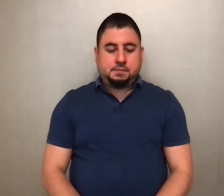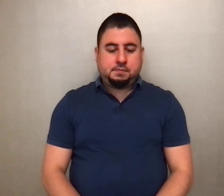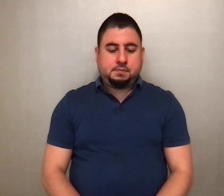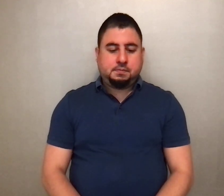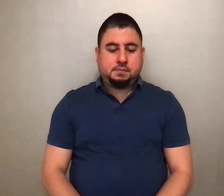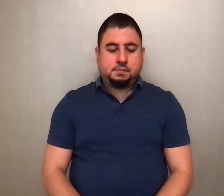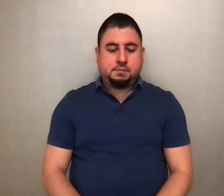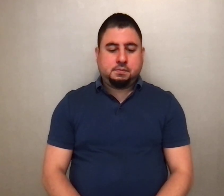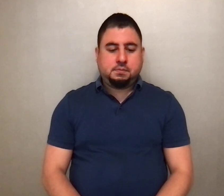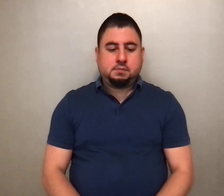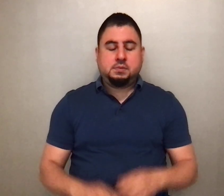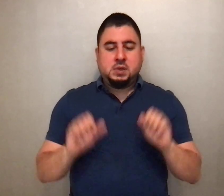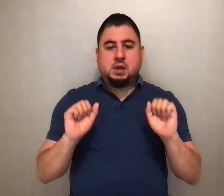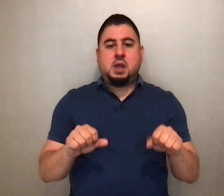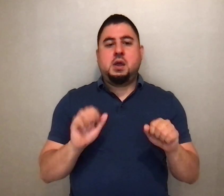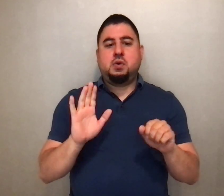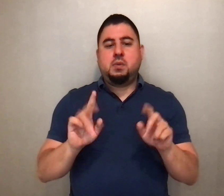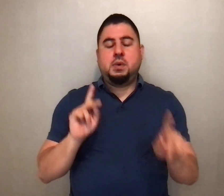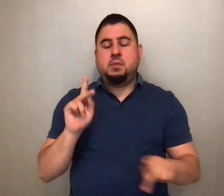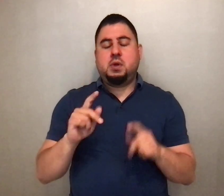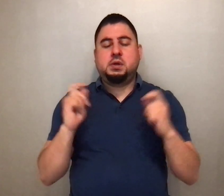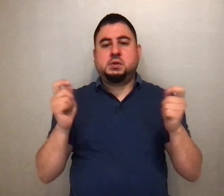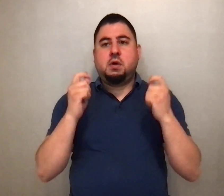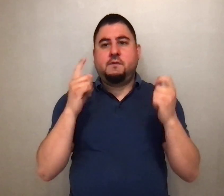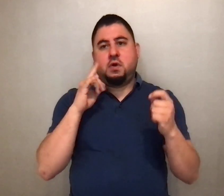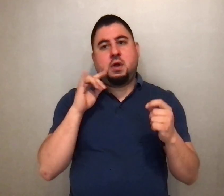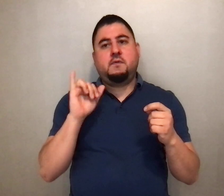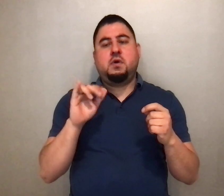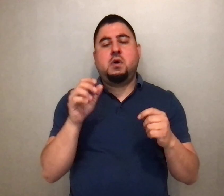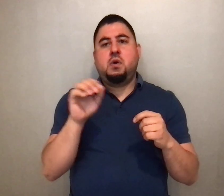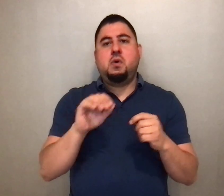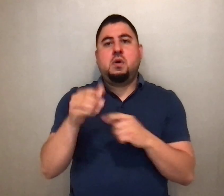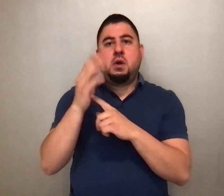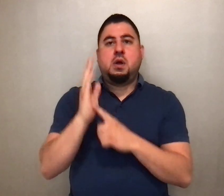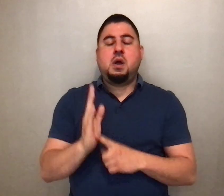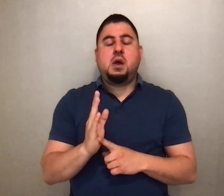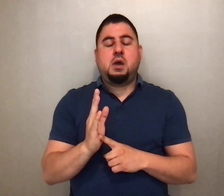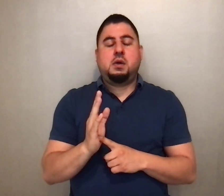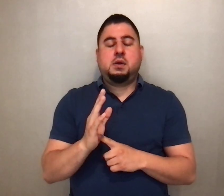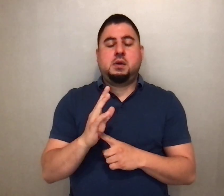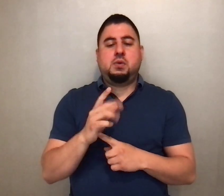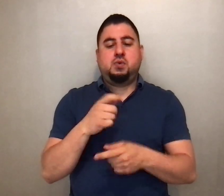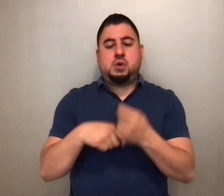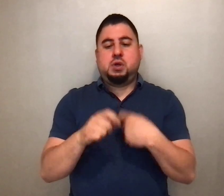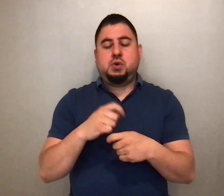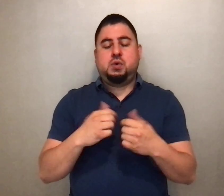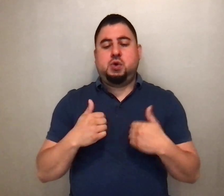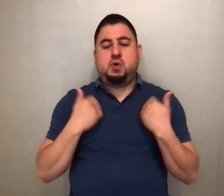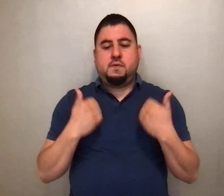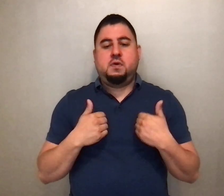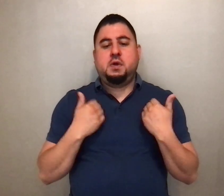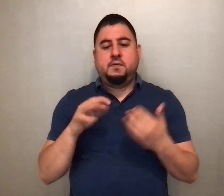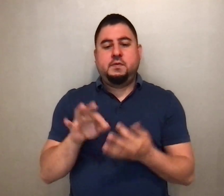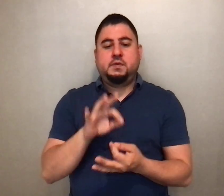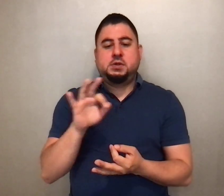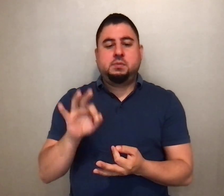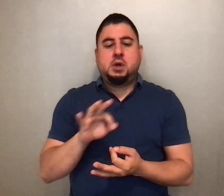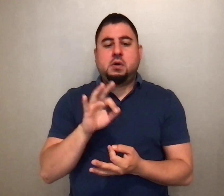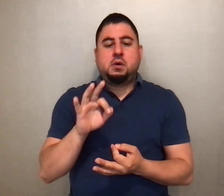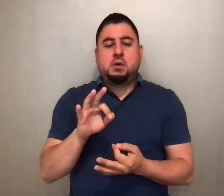May your people exalt forever, O God, in renewed youthfulness of spirit, so that,